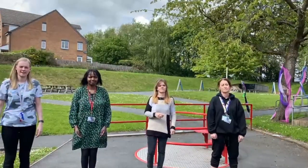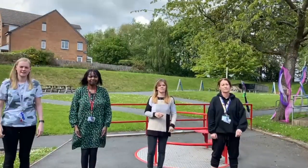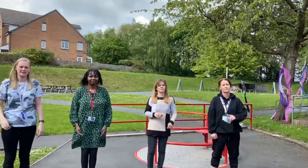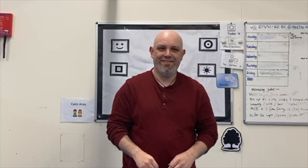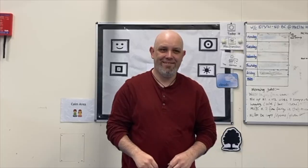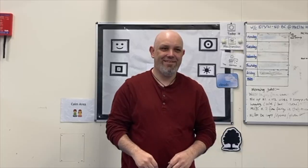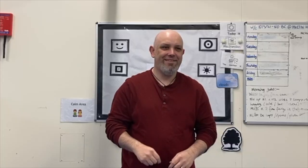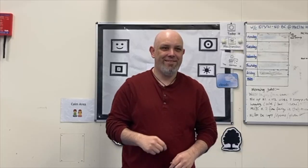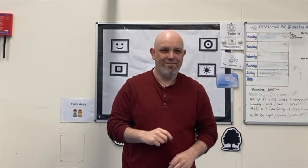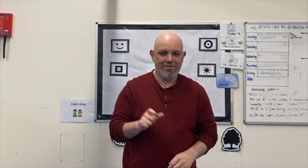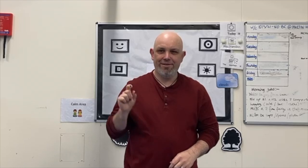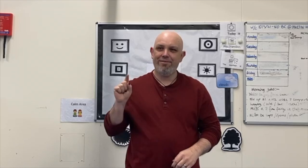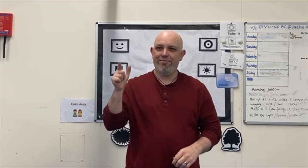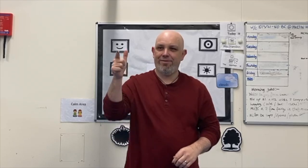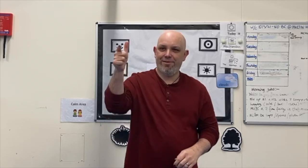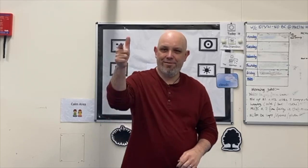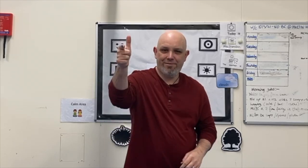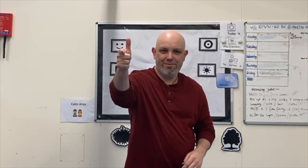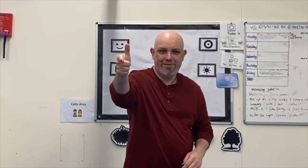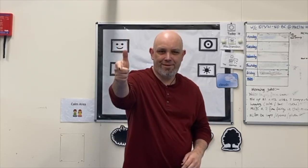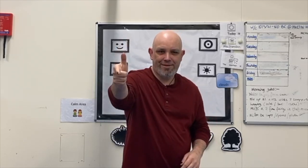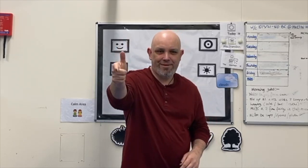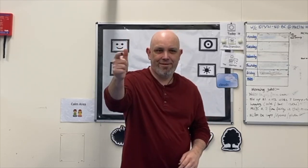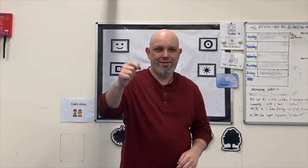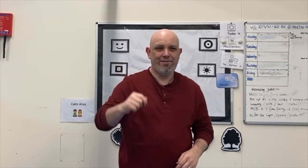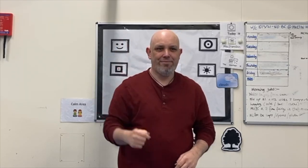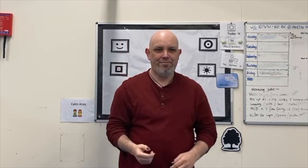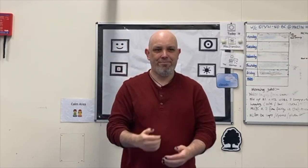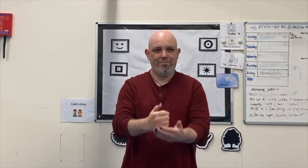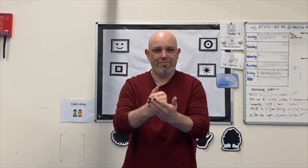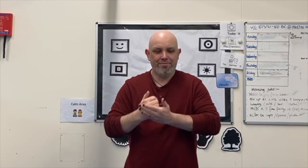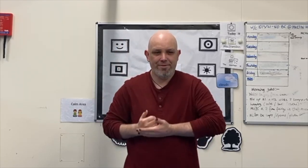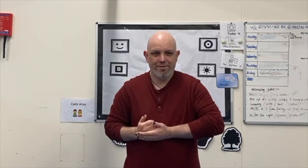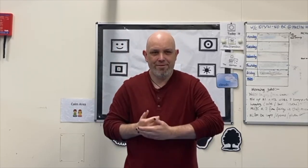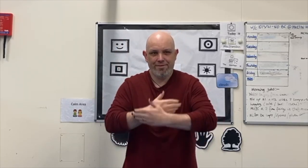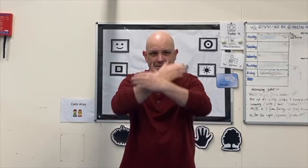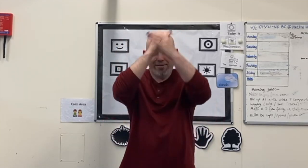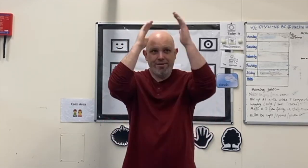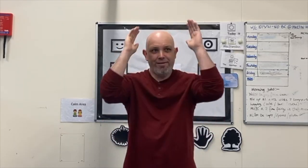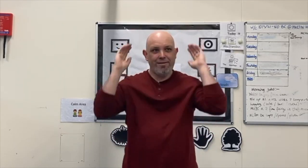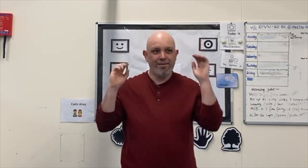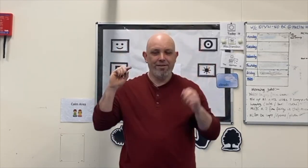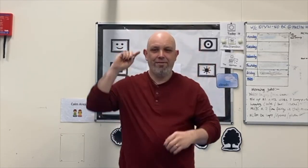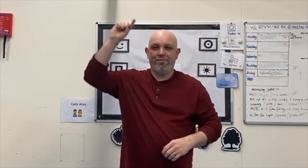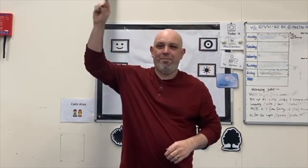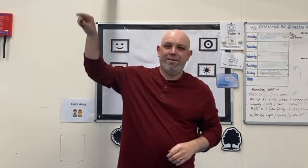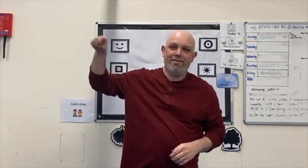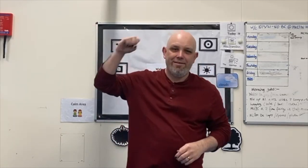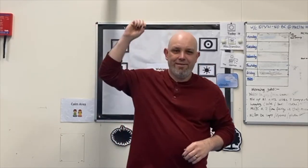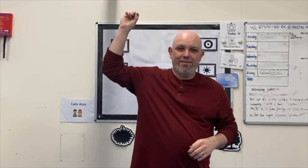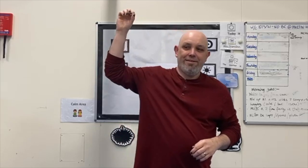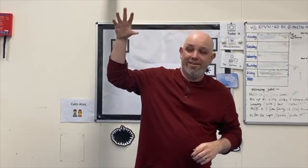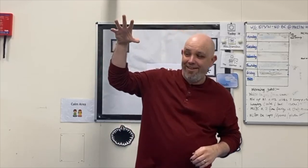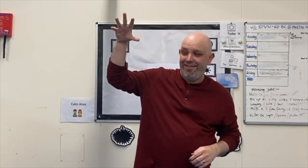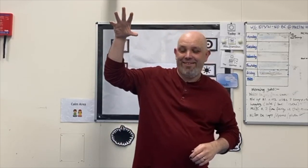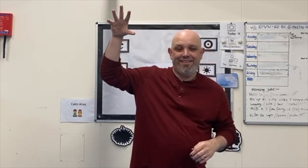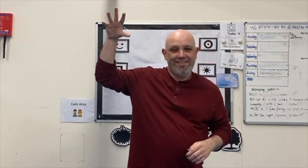And even if it's far away Get me through another day Cover me in sunshine